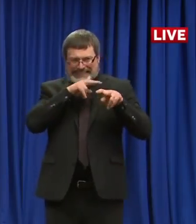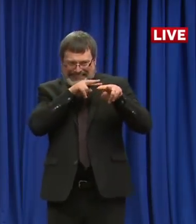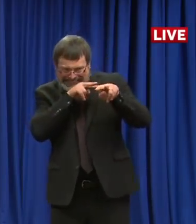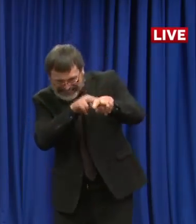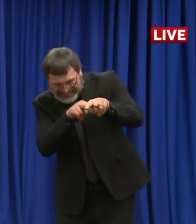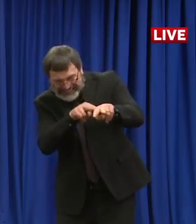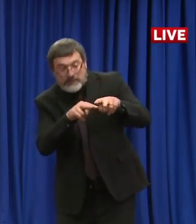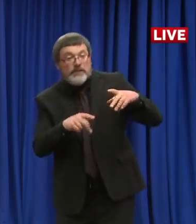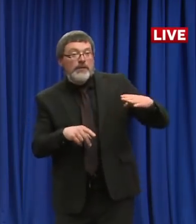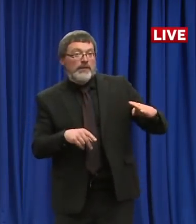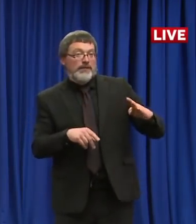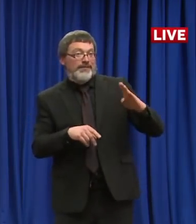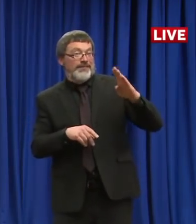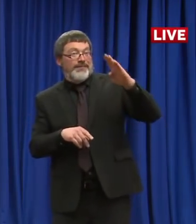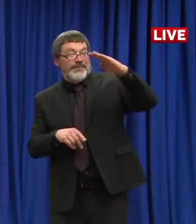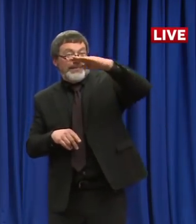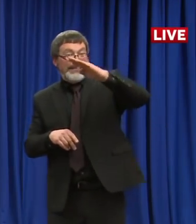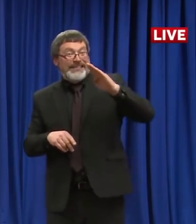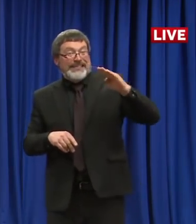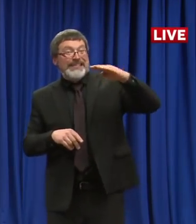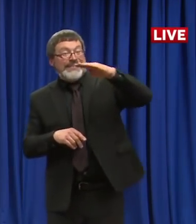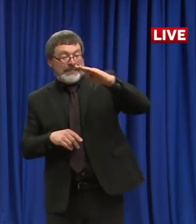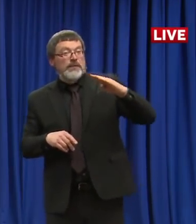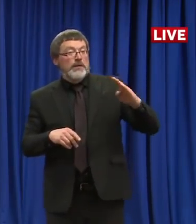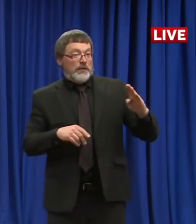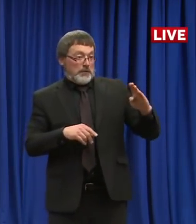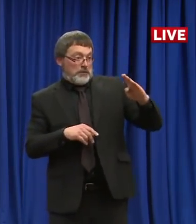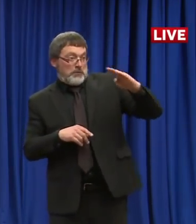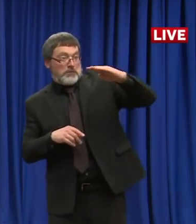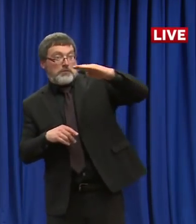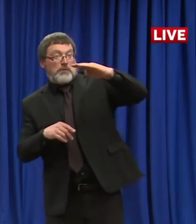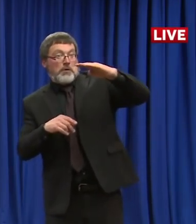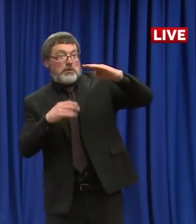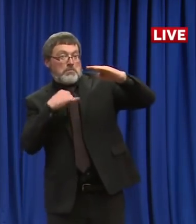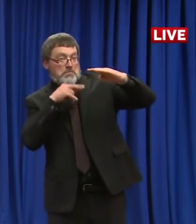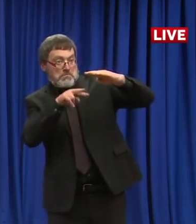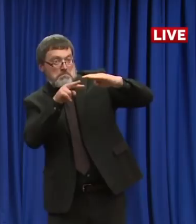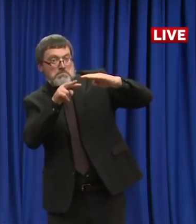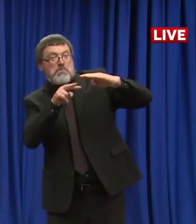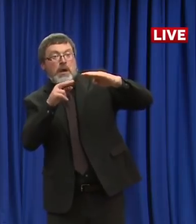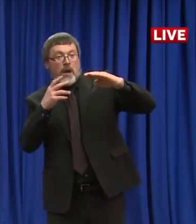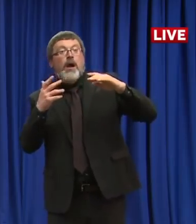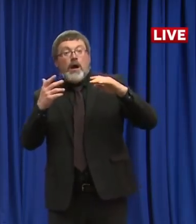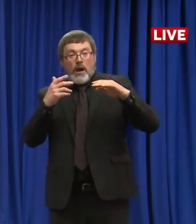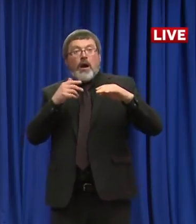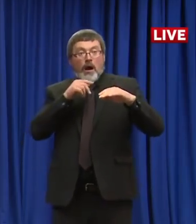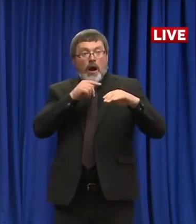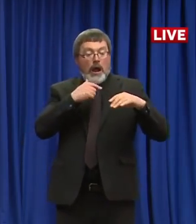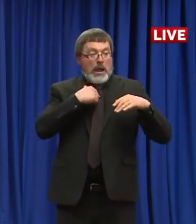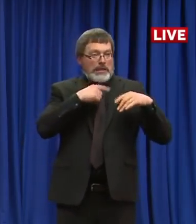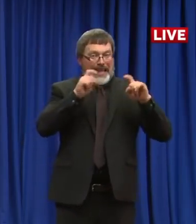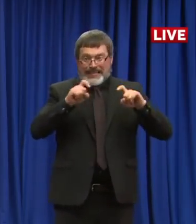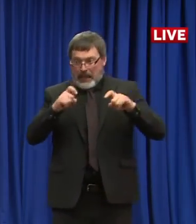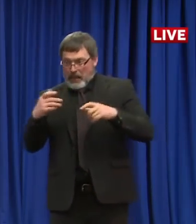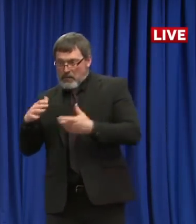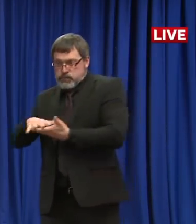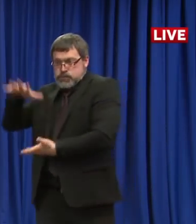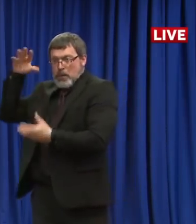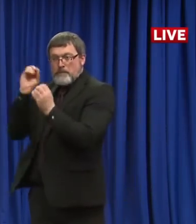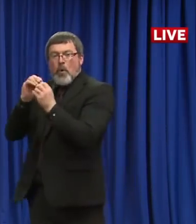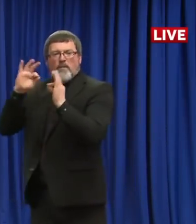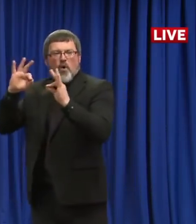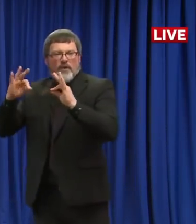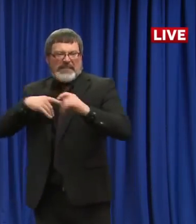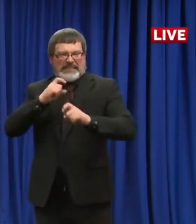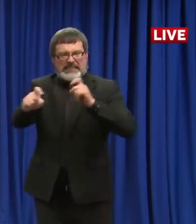able to have increased testing capabilities so that once we manage to suppress the outbreak, we can be flexible and nimble to respond